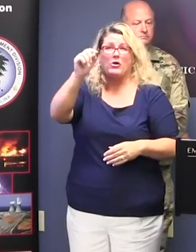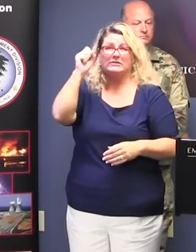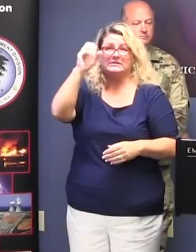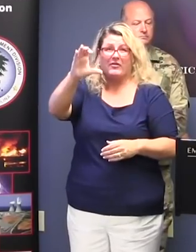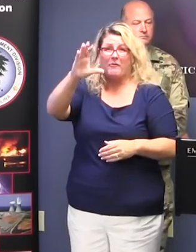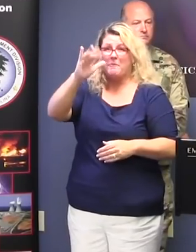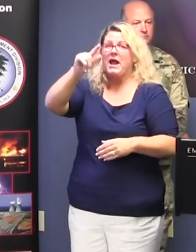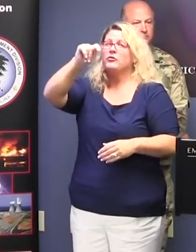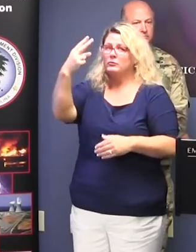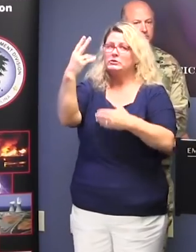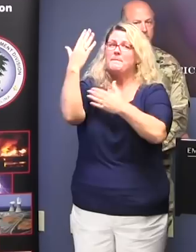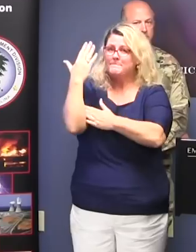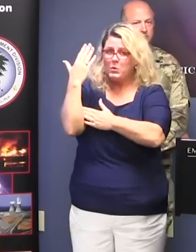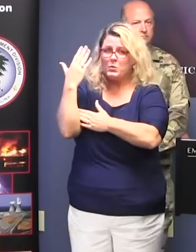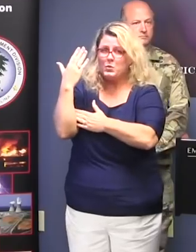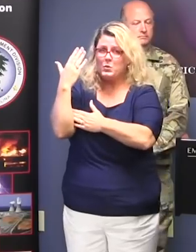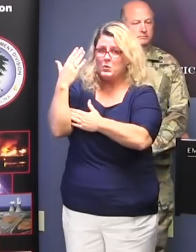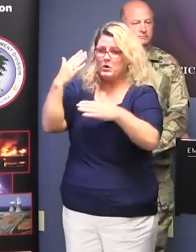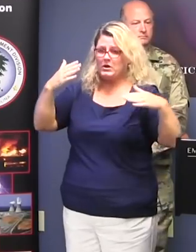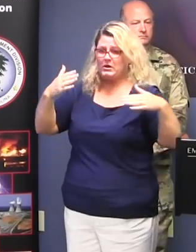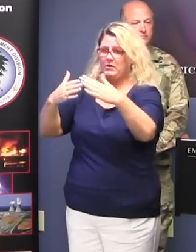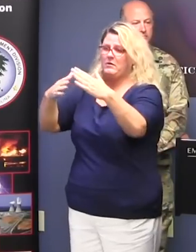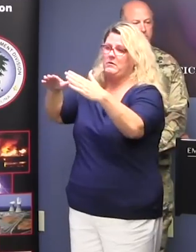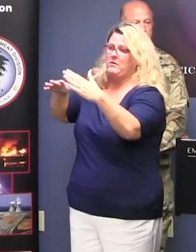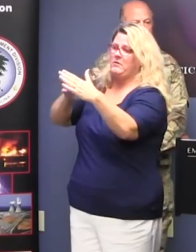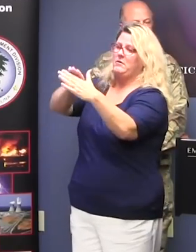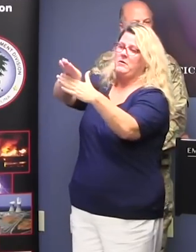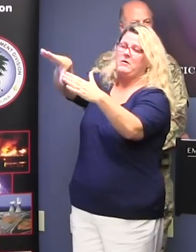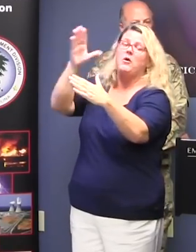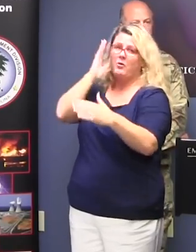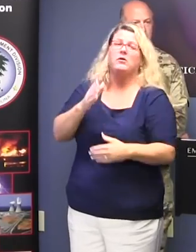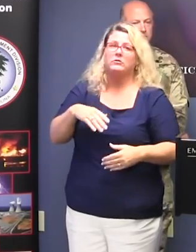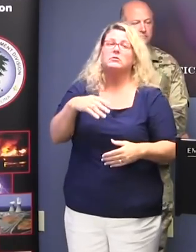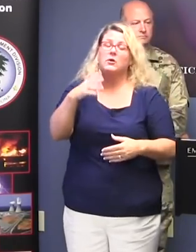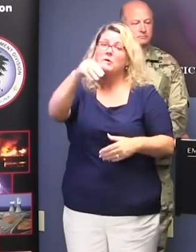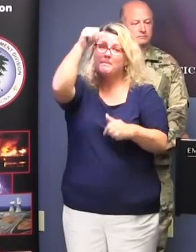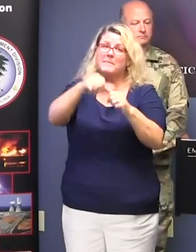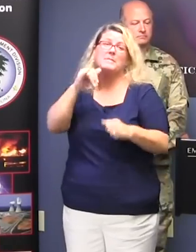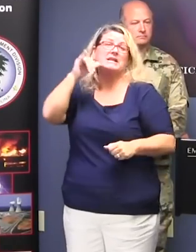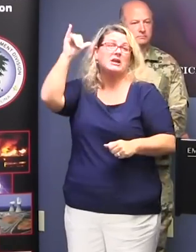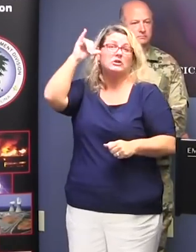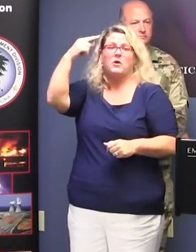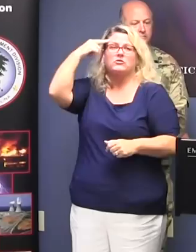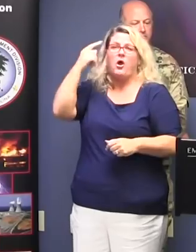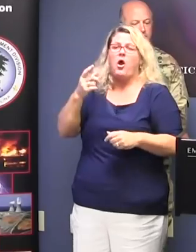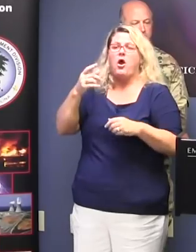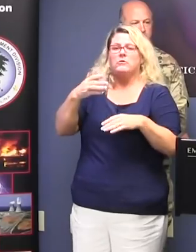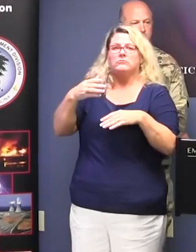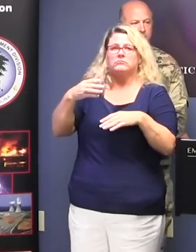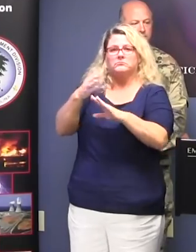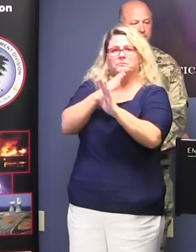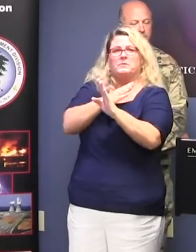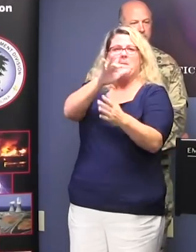morning. And as the Governor mentioned, given the slower approach, that's just a little bit later than what we were expecting yesterday. While the official